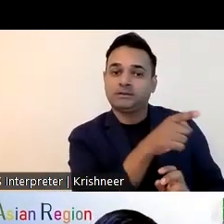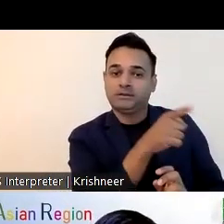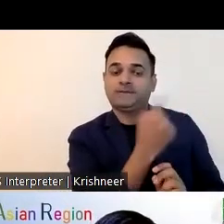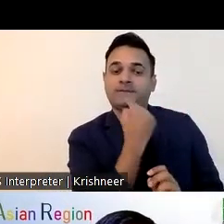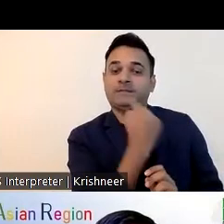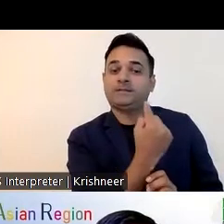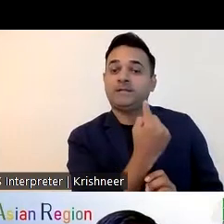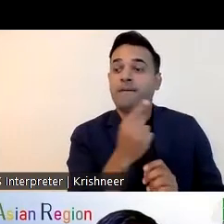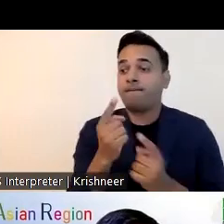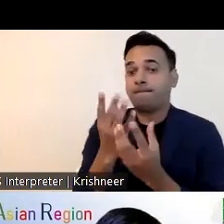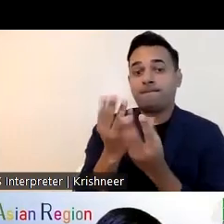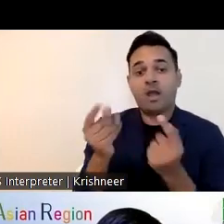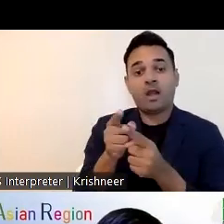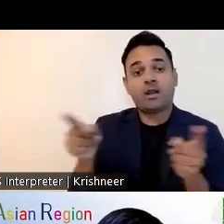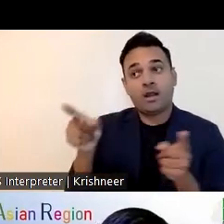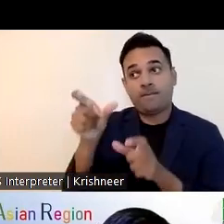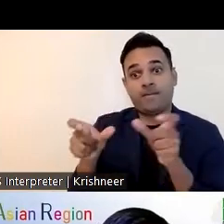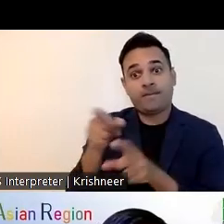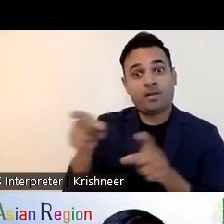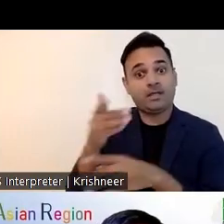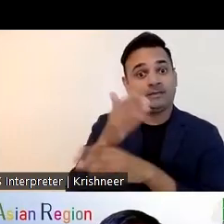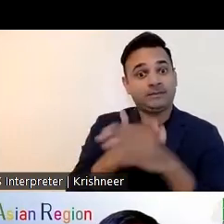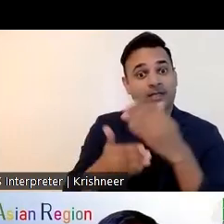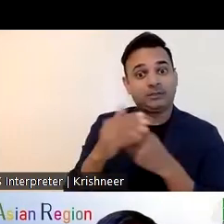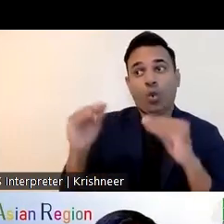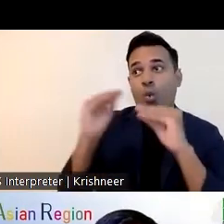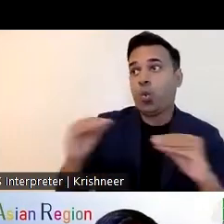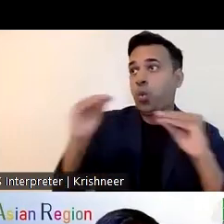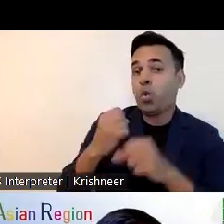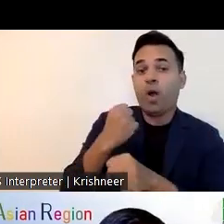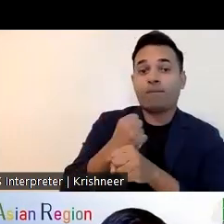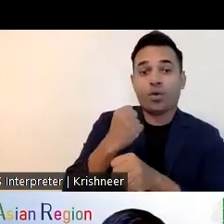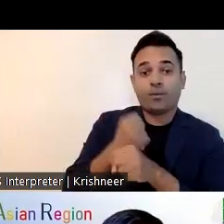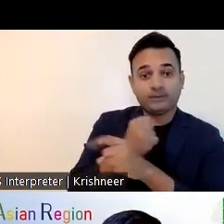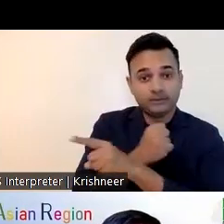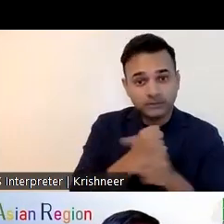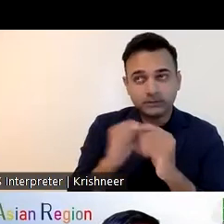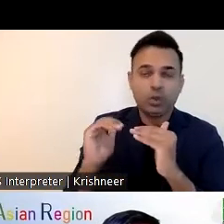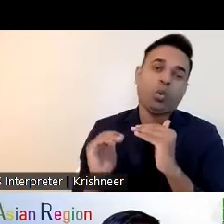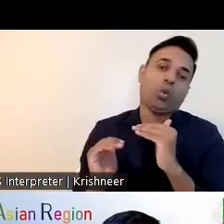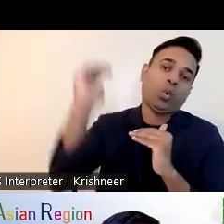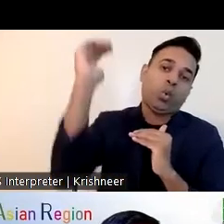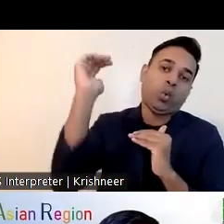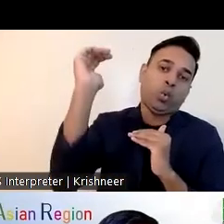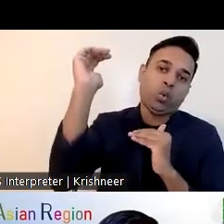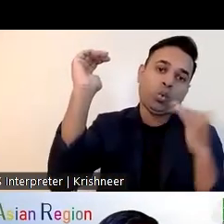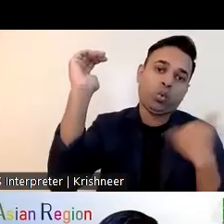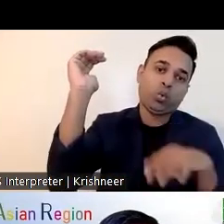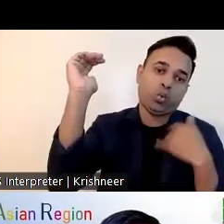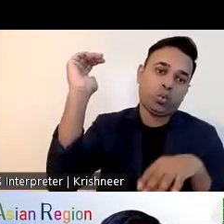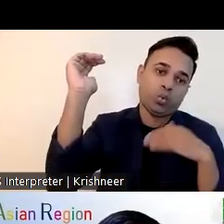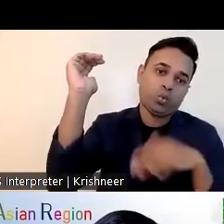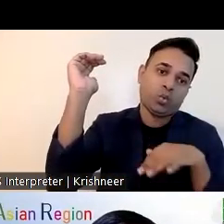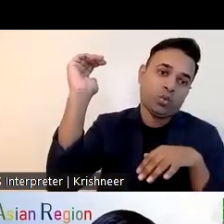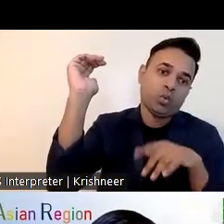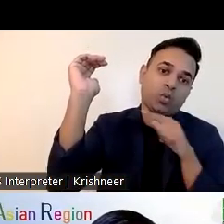whoop they are also getting less payment in comparison to other and they are compared to uh dependent in